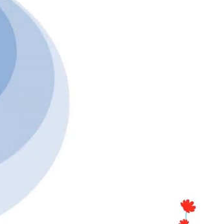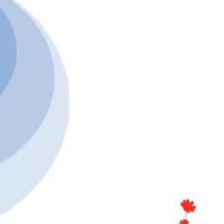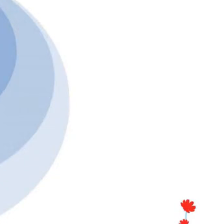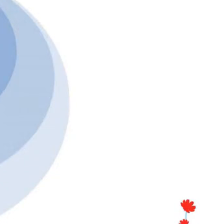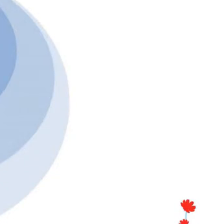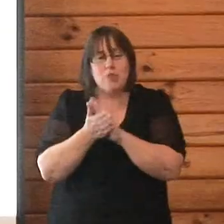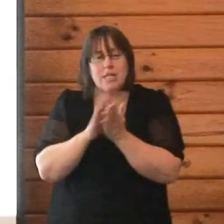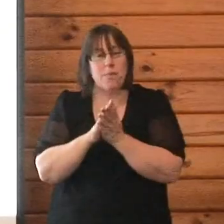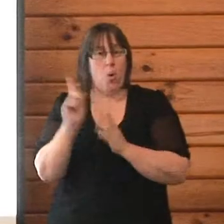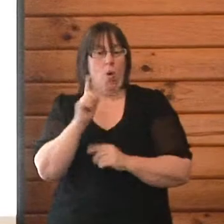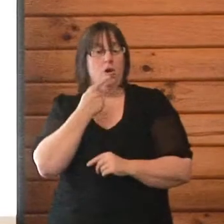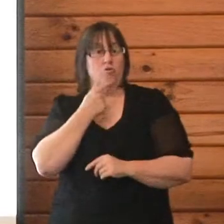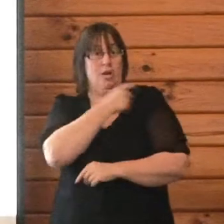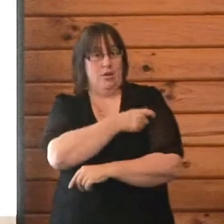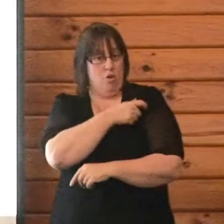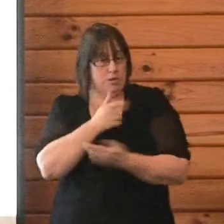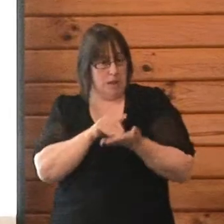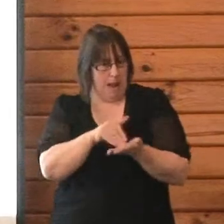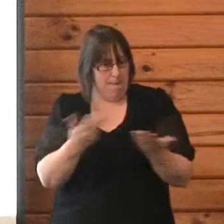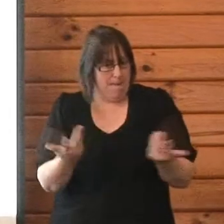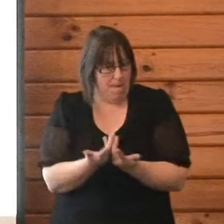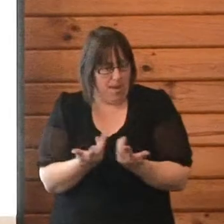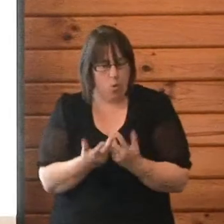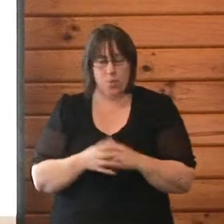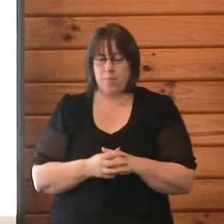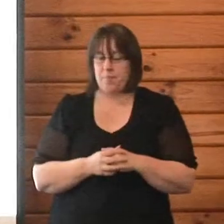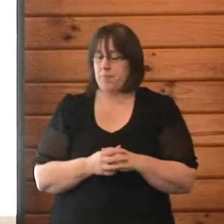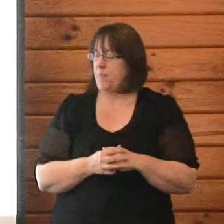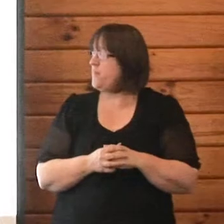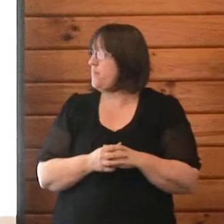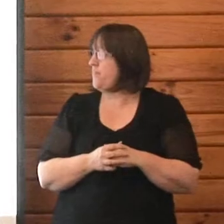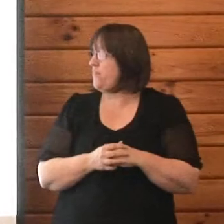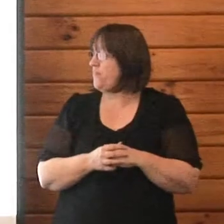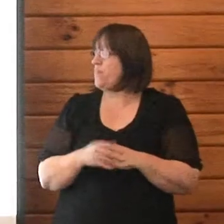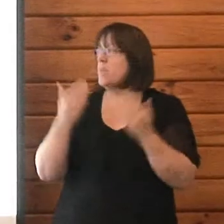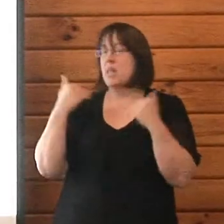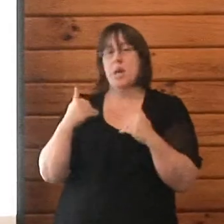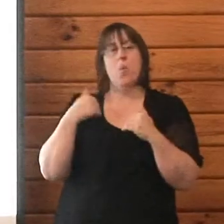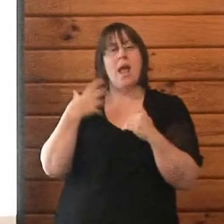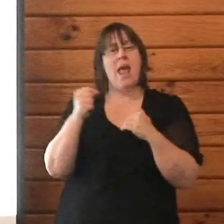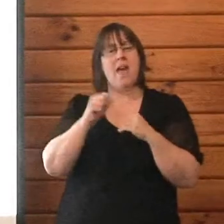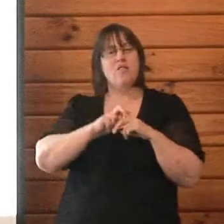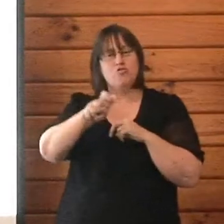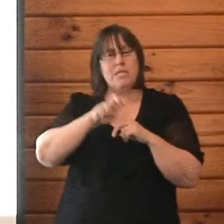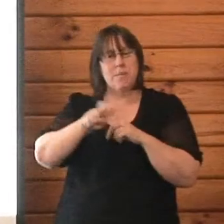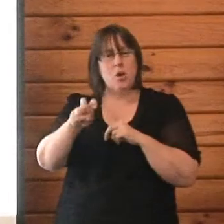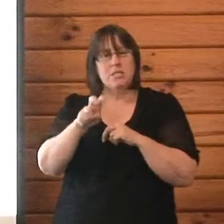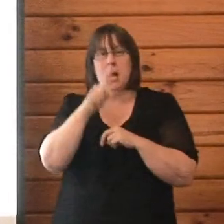do. We also do recovery community transport for people with limited mobility technology because